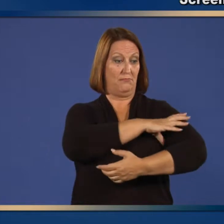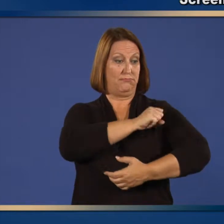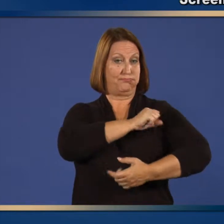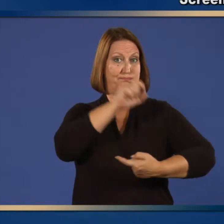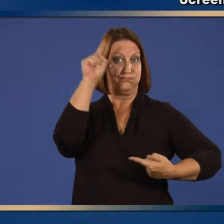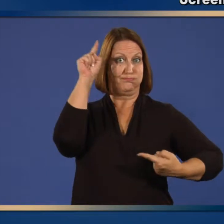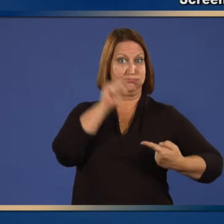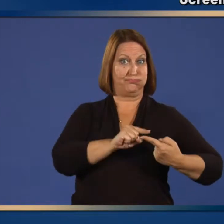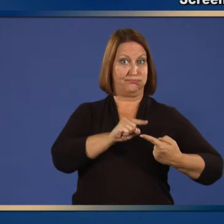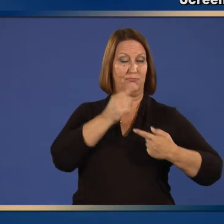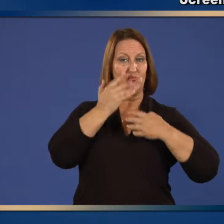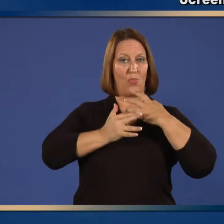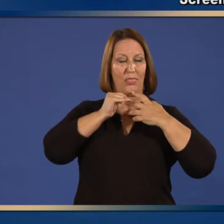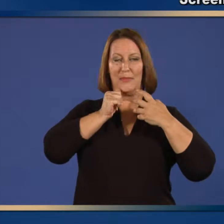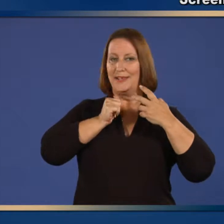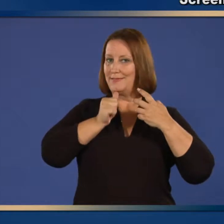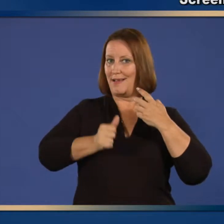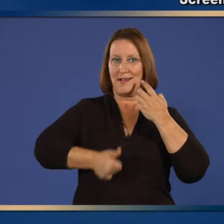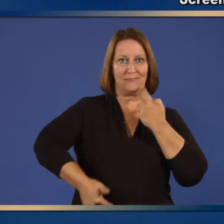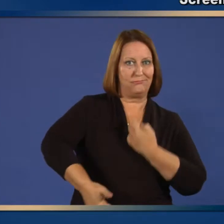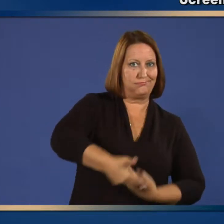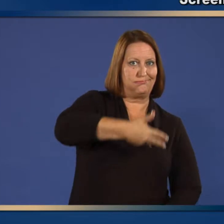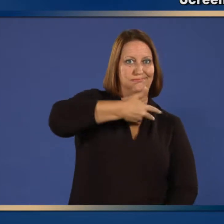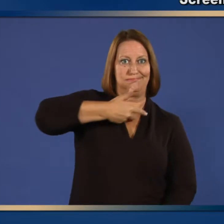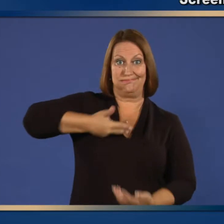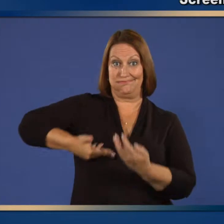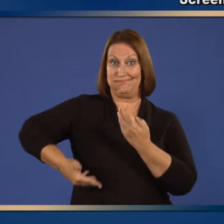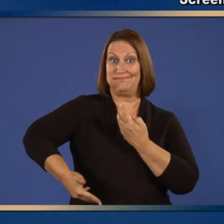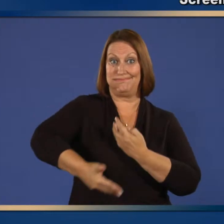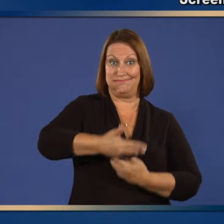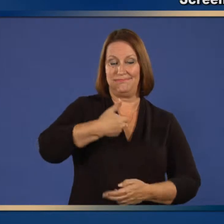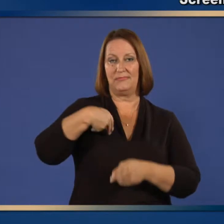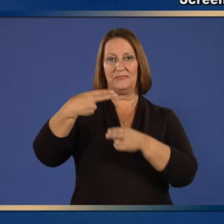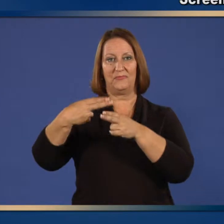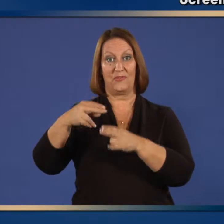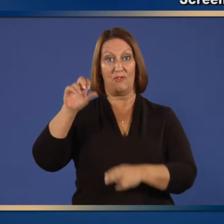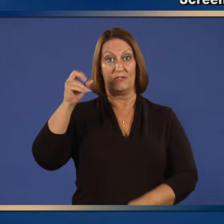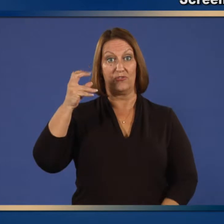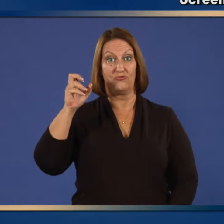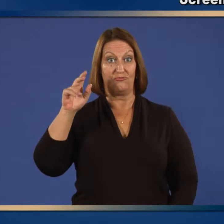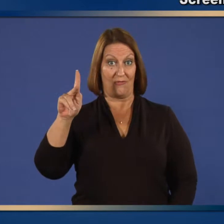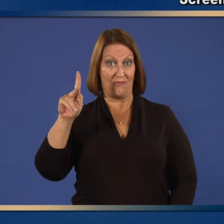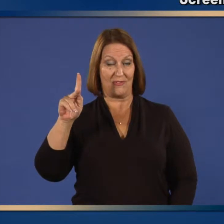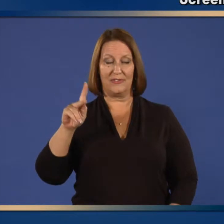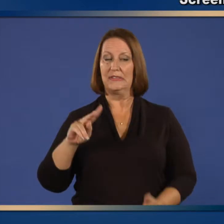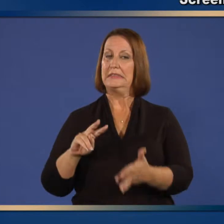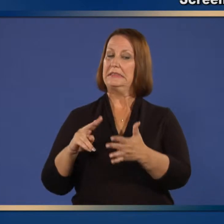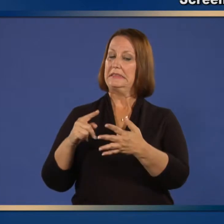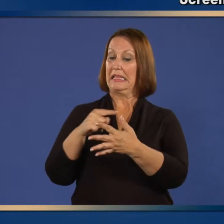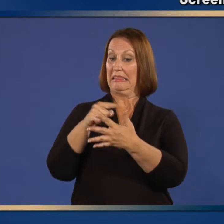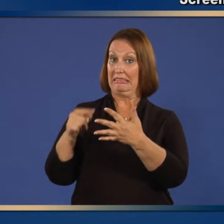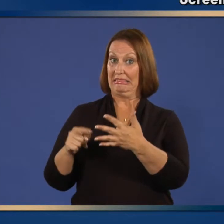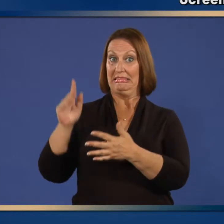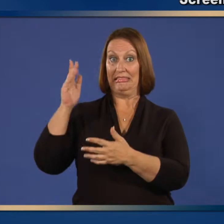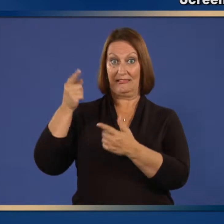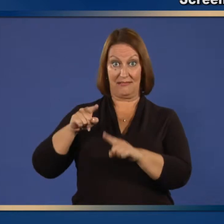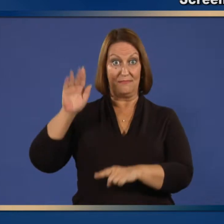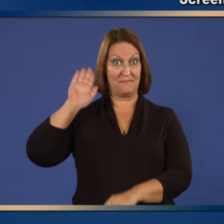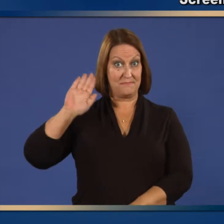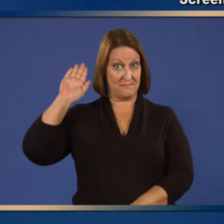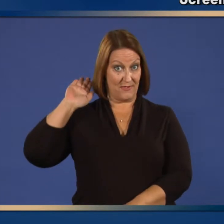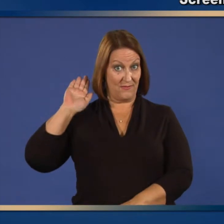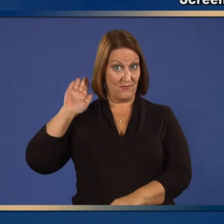circulatory collapse or shock, not fainting, is